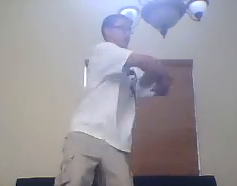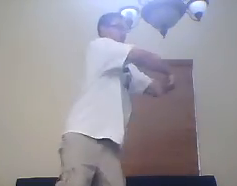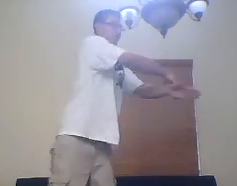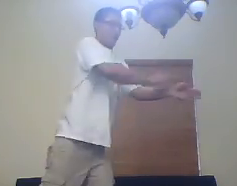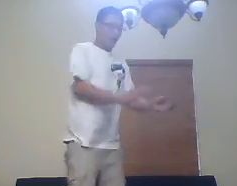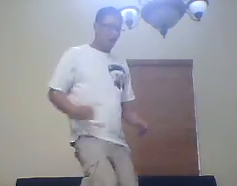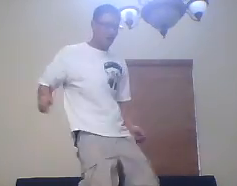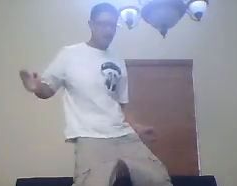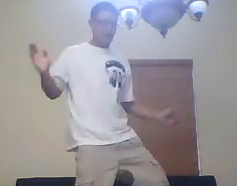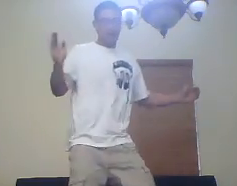Let's go.